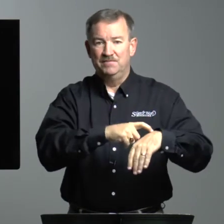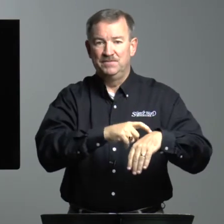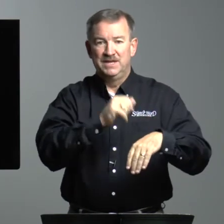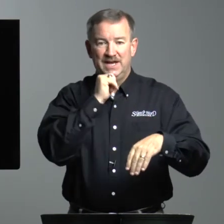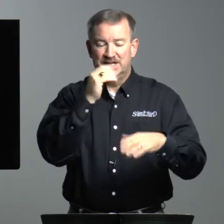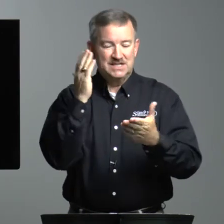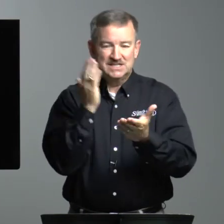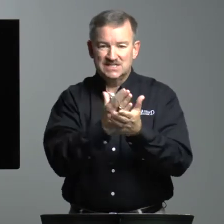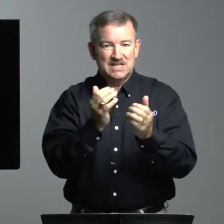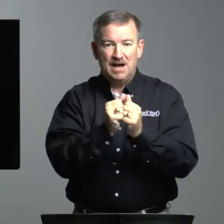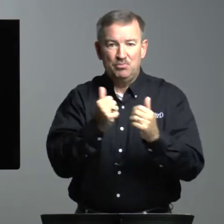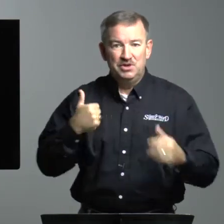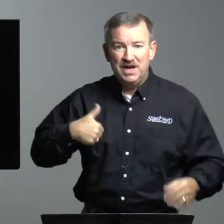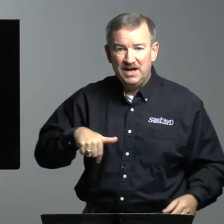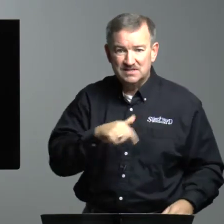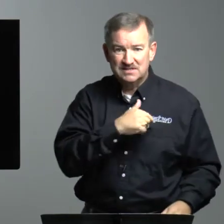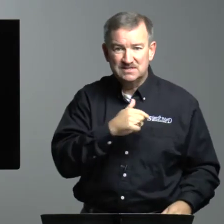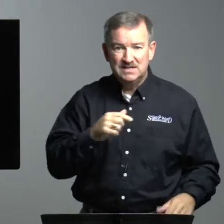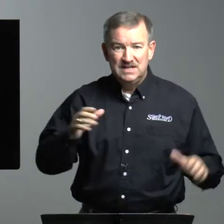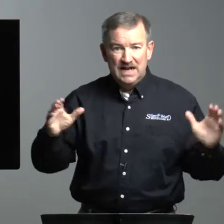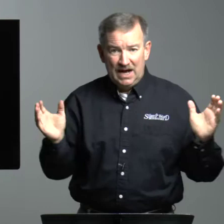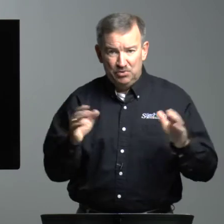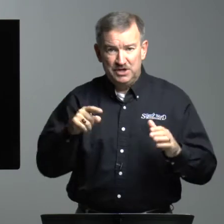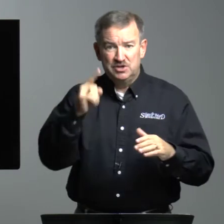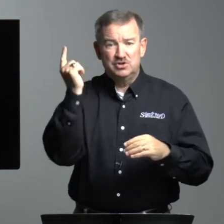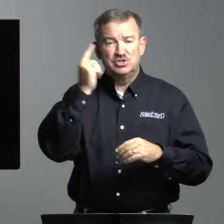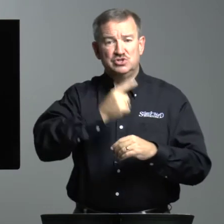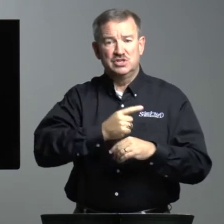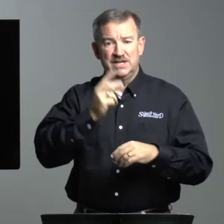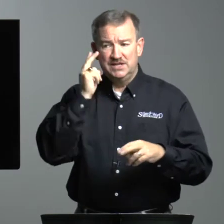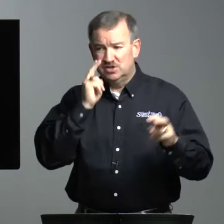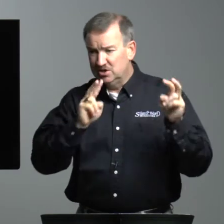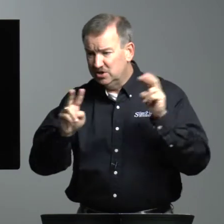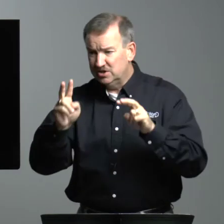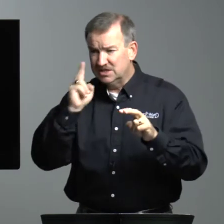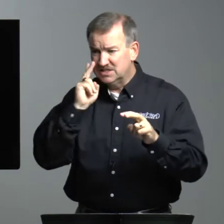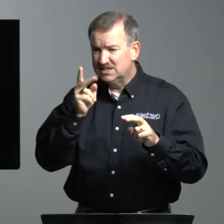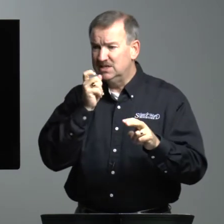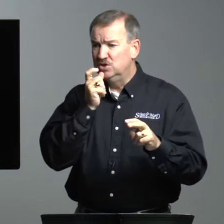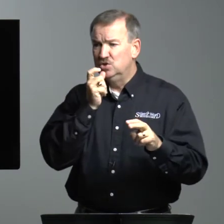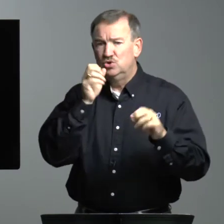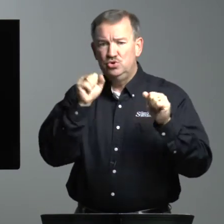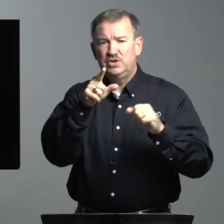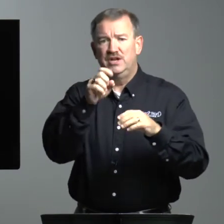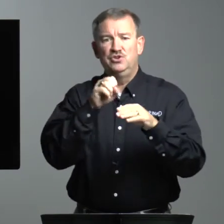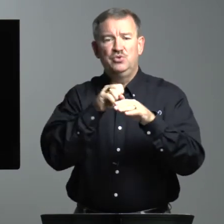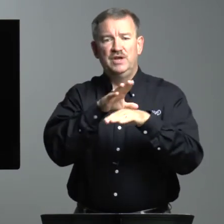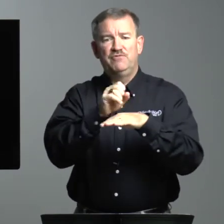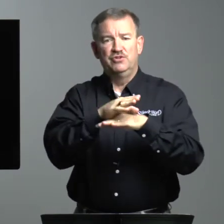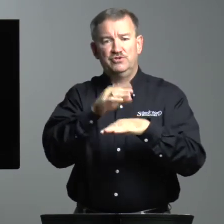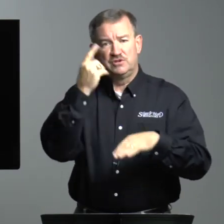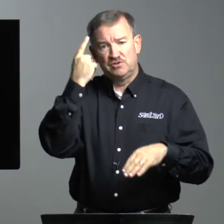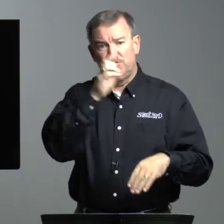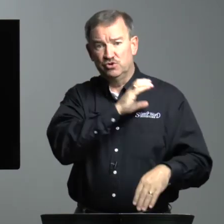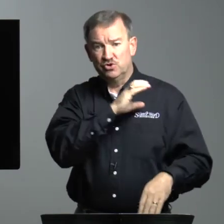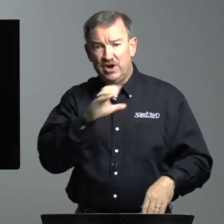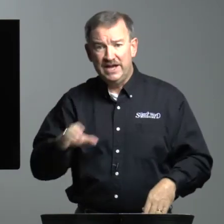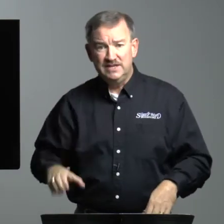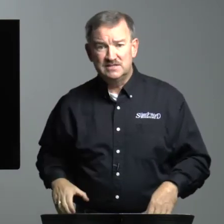And it doesn't stop with us. I want to encourage you today to look and see who can you influence for Christ